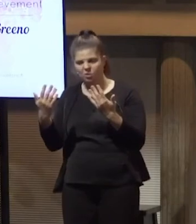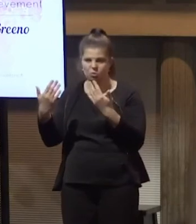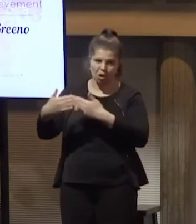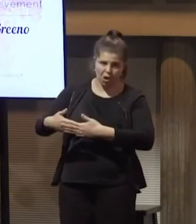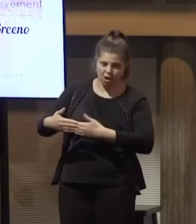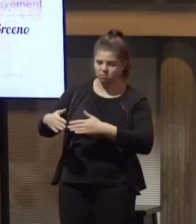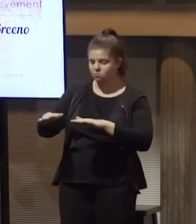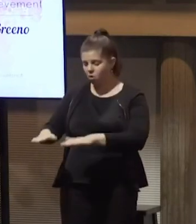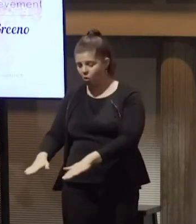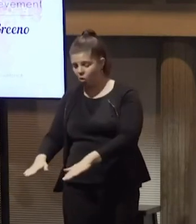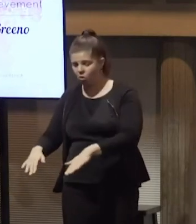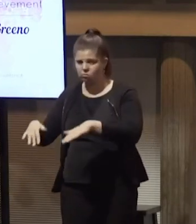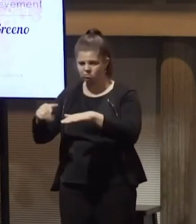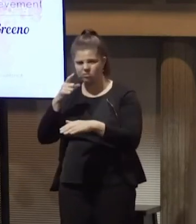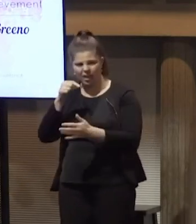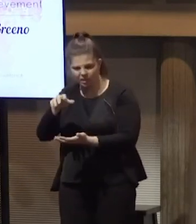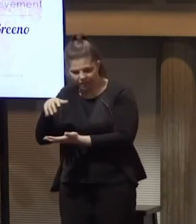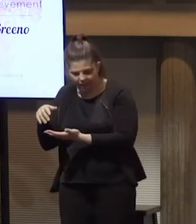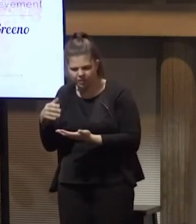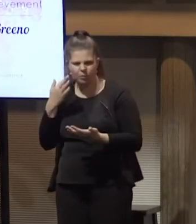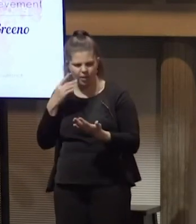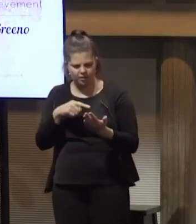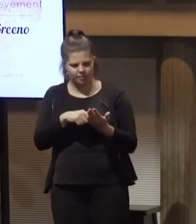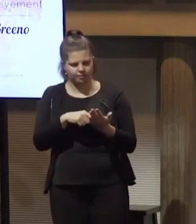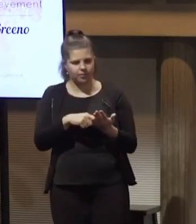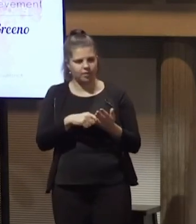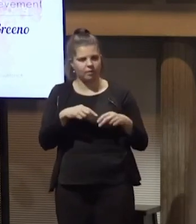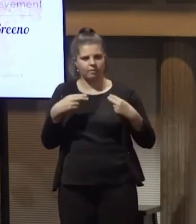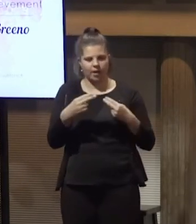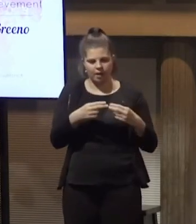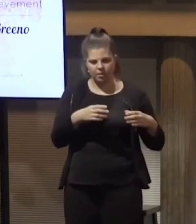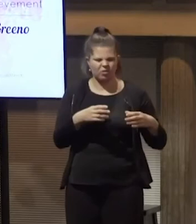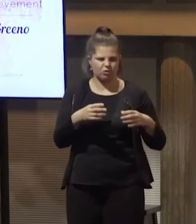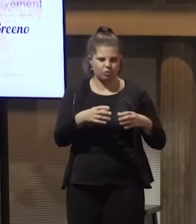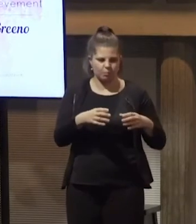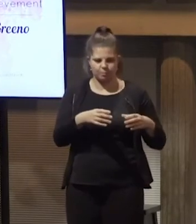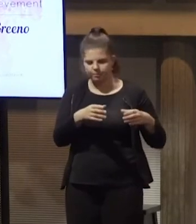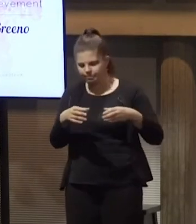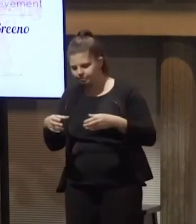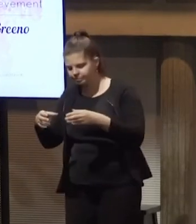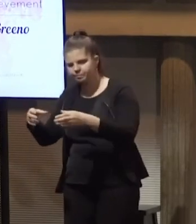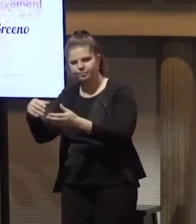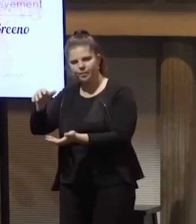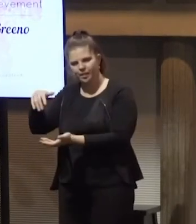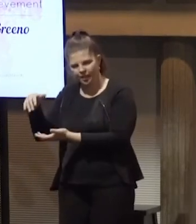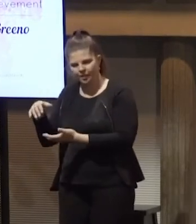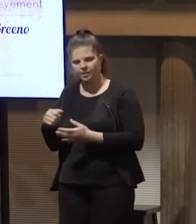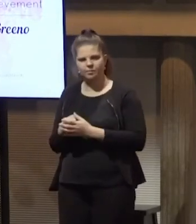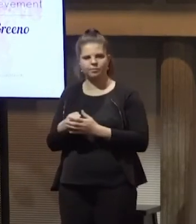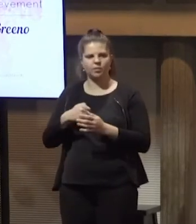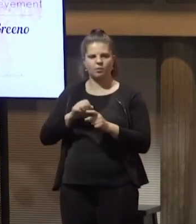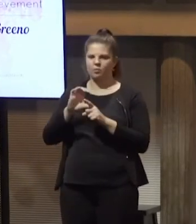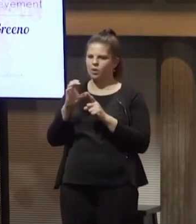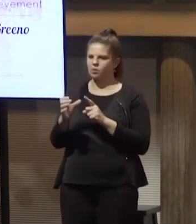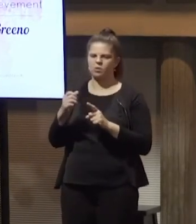are for us to collect. We travel together, we collect together as a group. My cultural practice is my